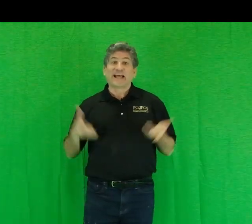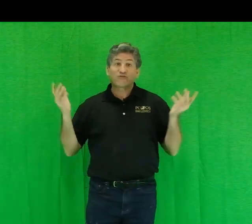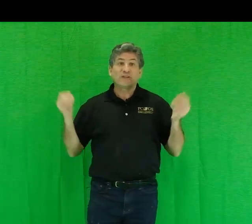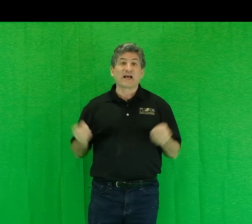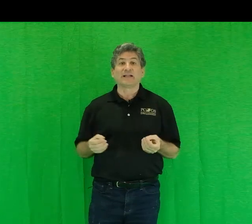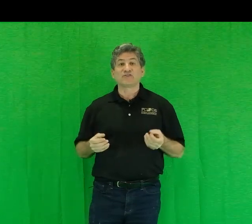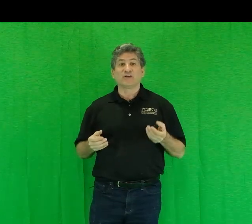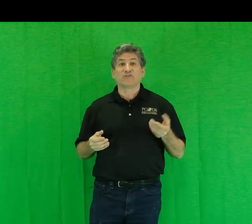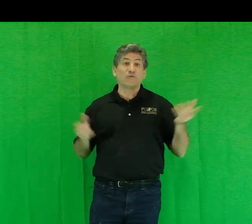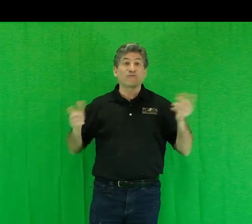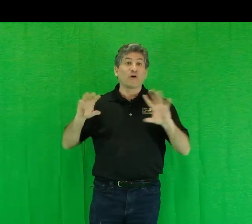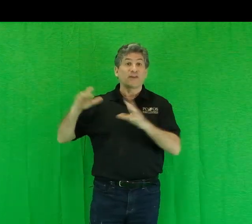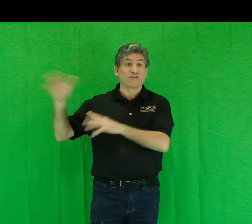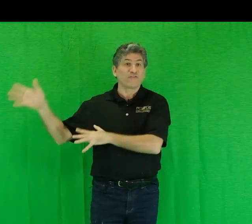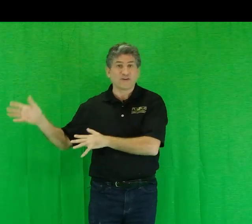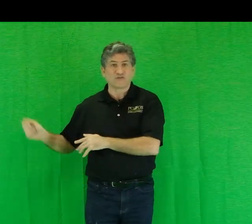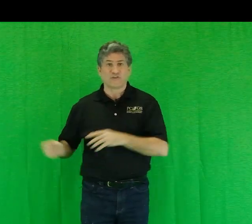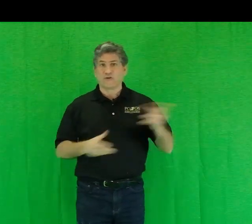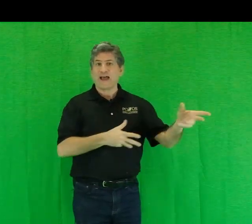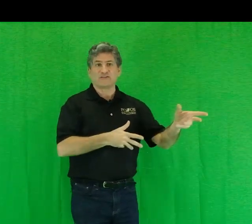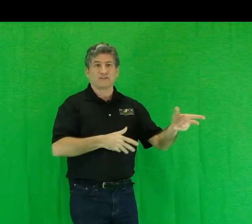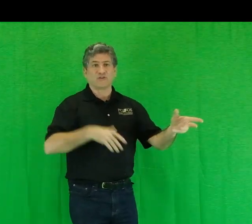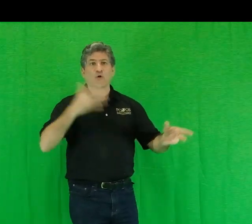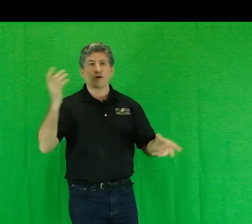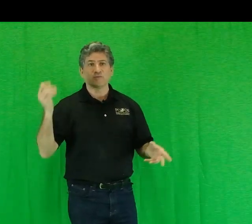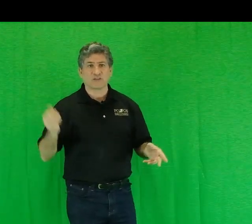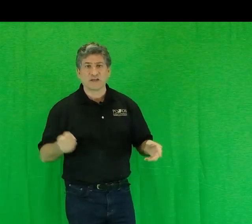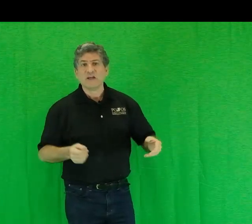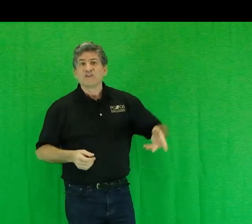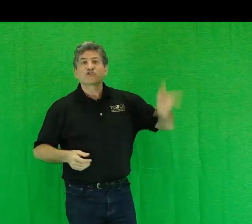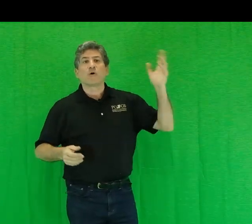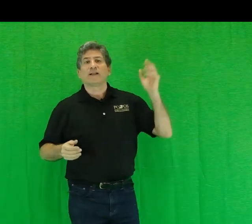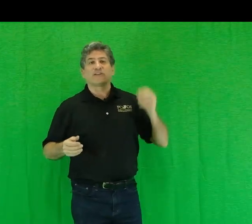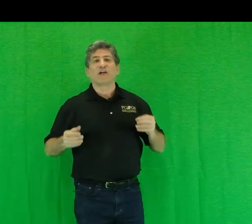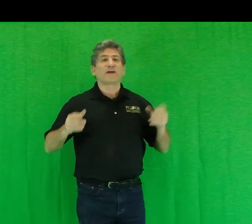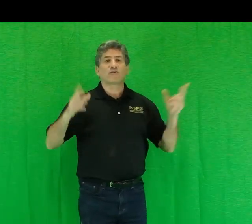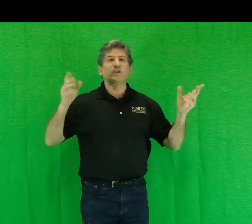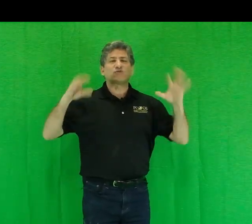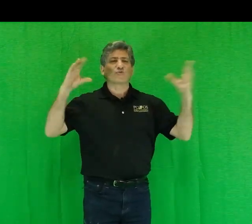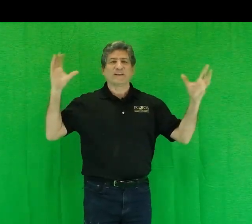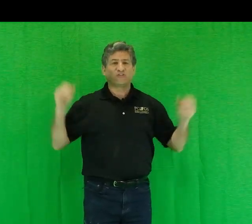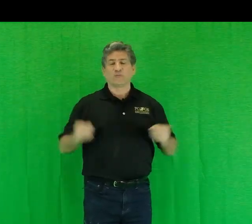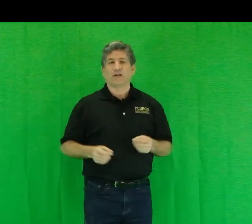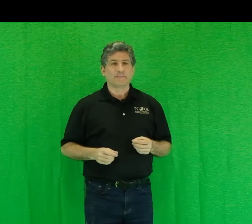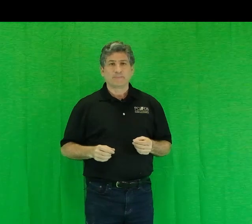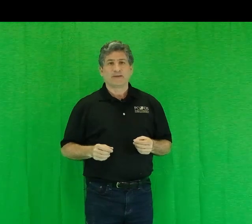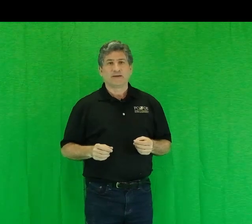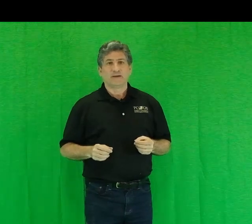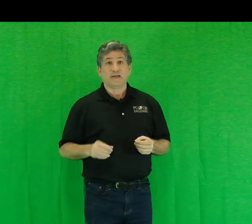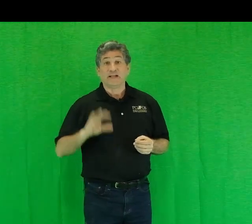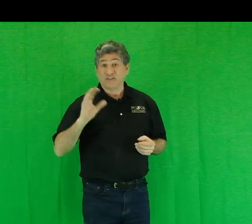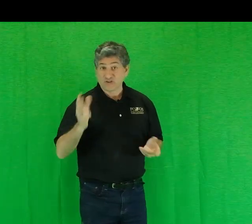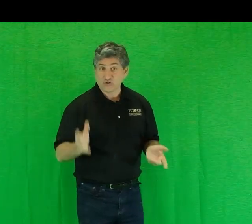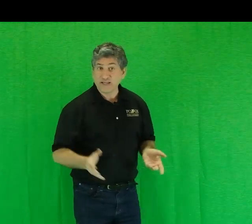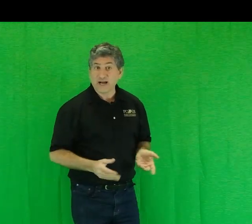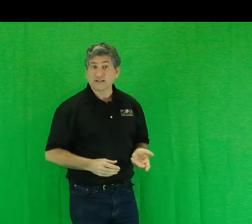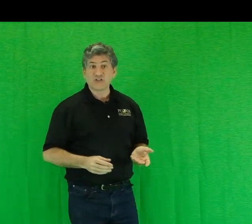natural ecology, it's food for all the other fish, for the grasses and the worms and the soil and all the other creatures, great and small. In industrial ecology,